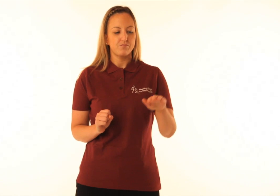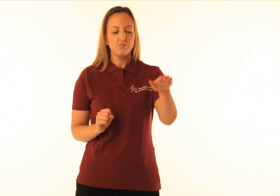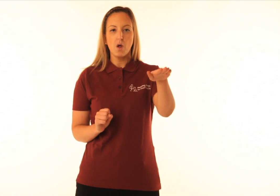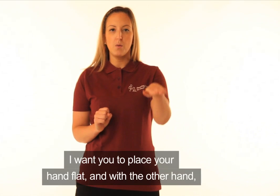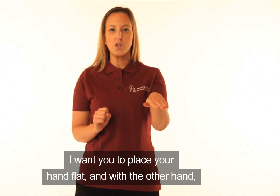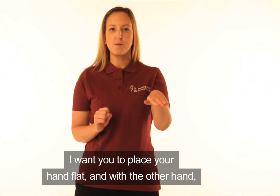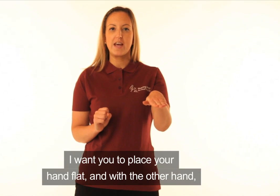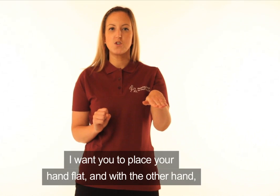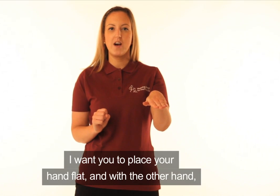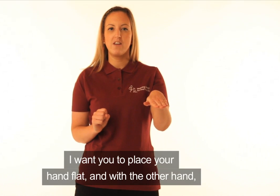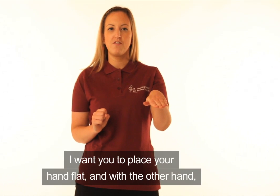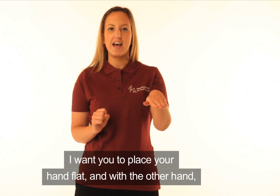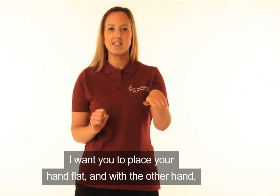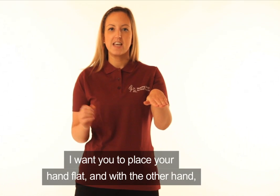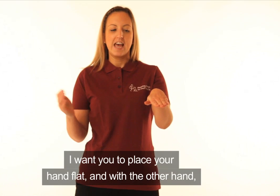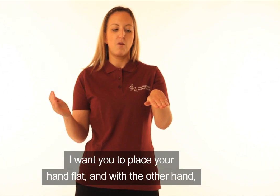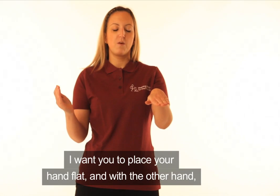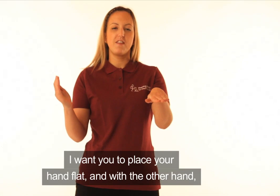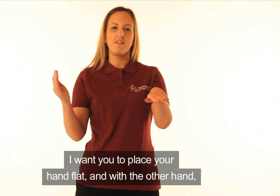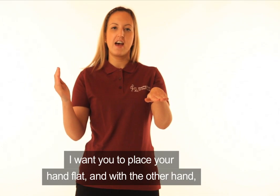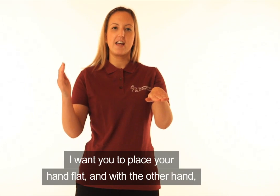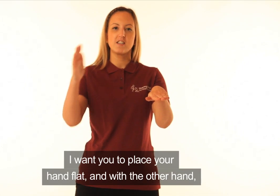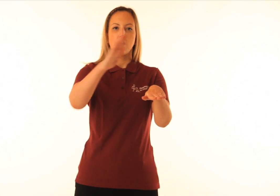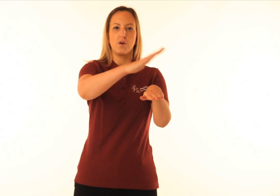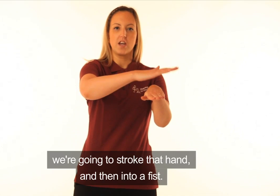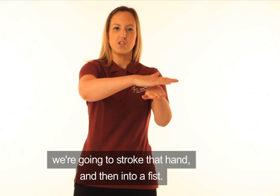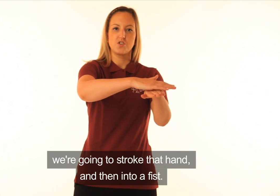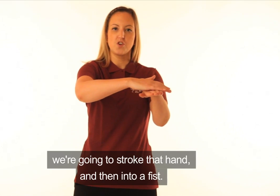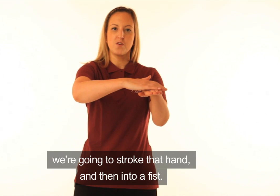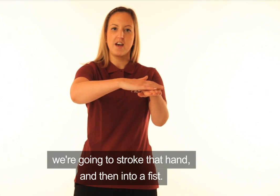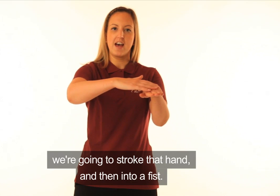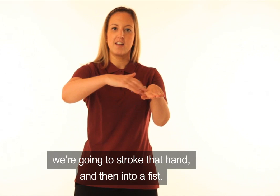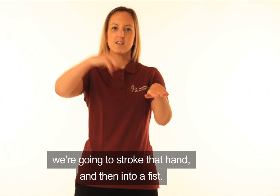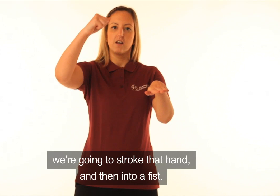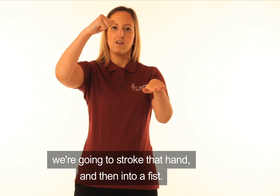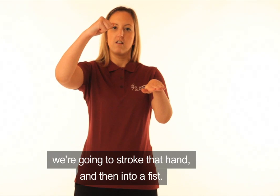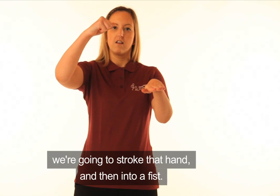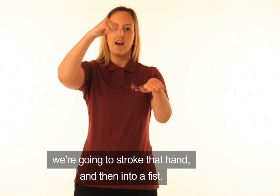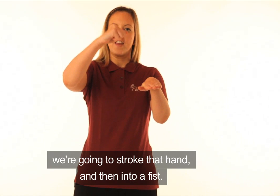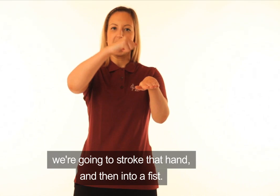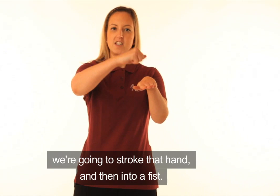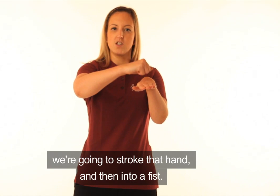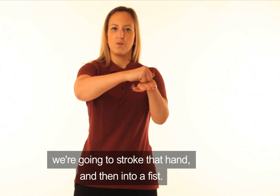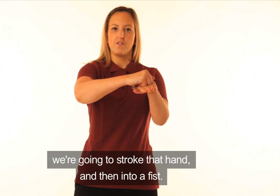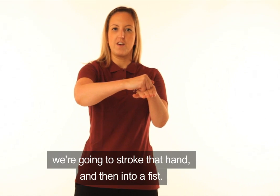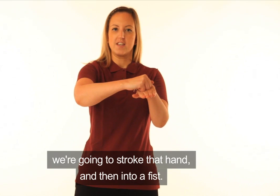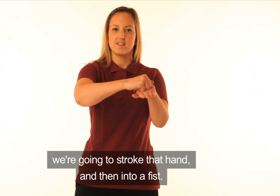I want you to place your hand flat and with the other hand we're going to stroke that hand and then into a fist.